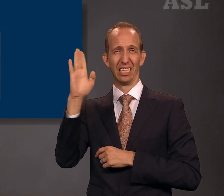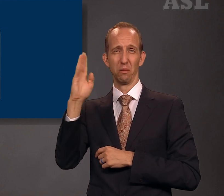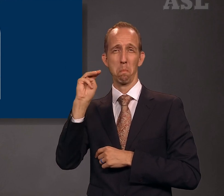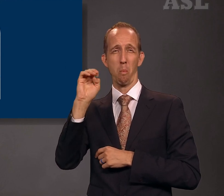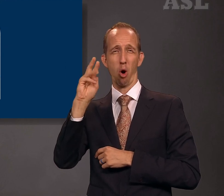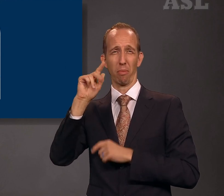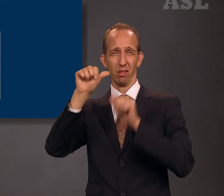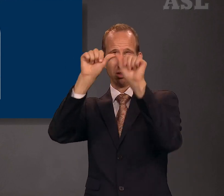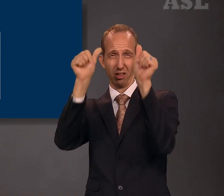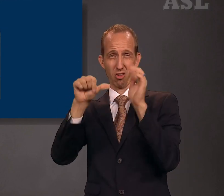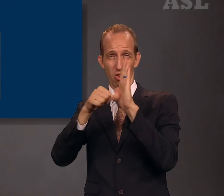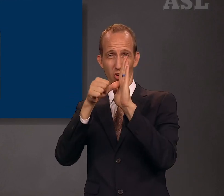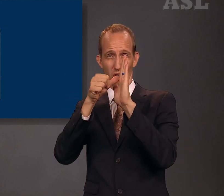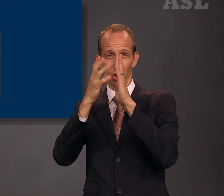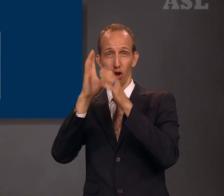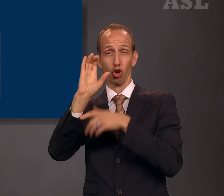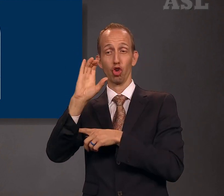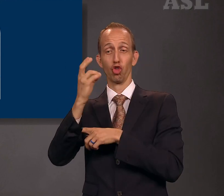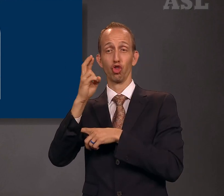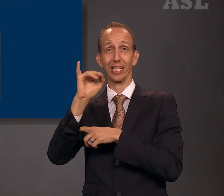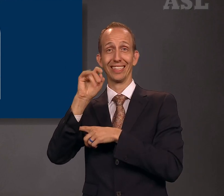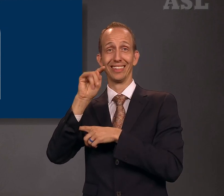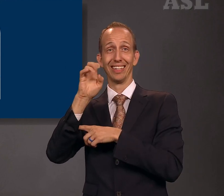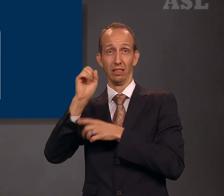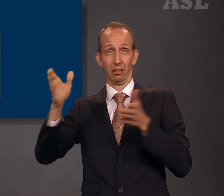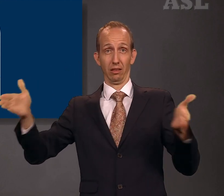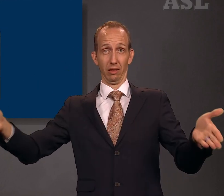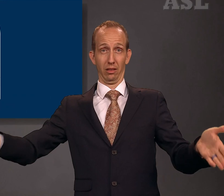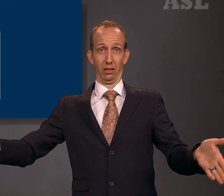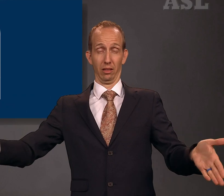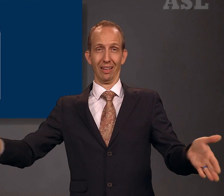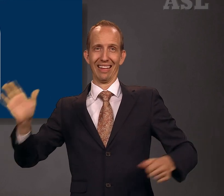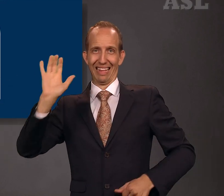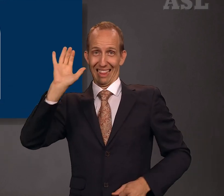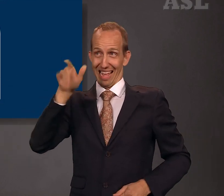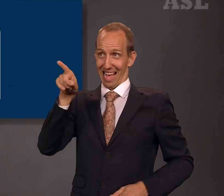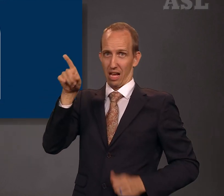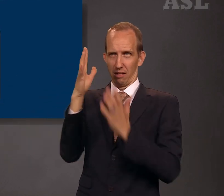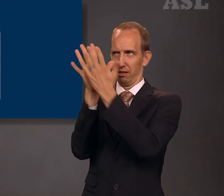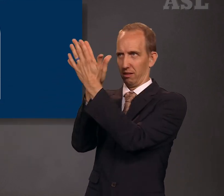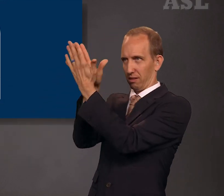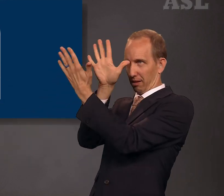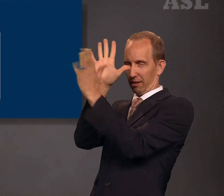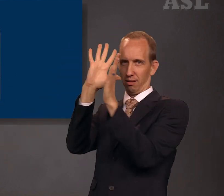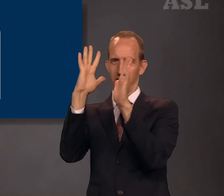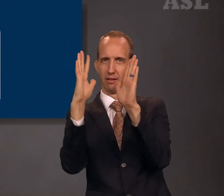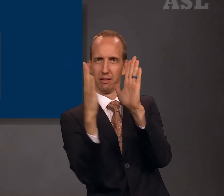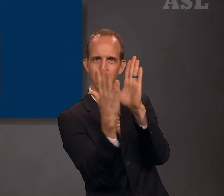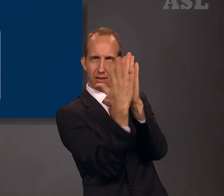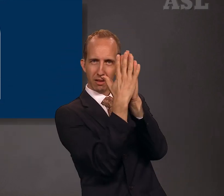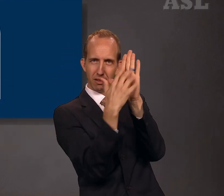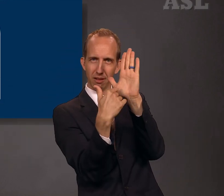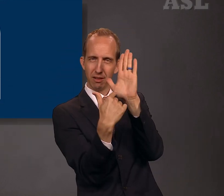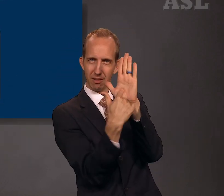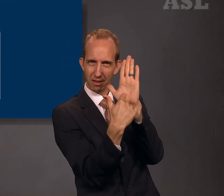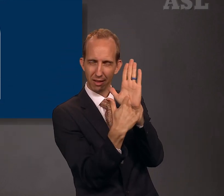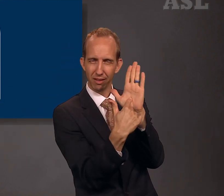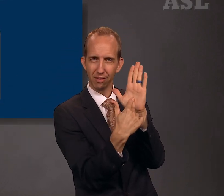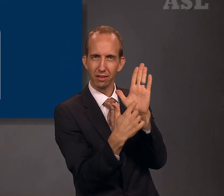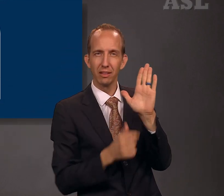marble statue, the Christus. It portrays the resurrected living Lord reaching out to